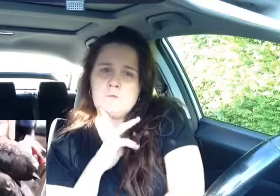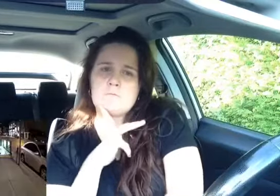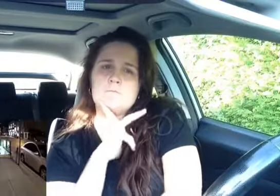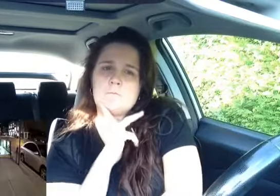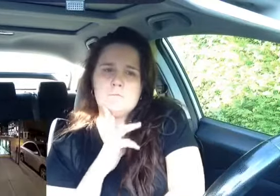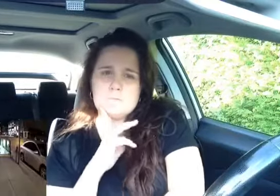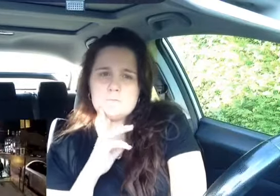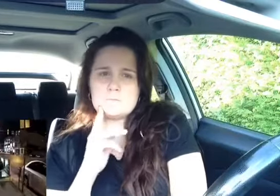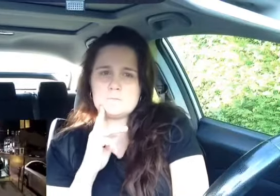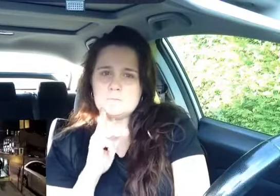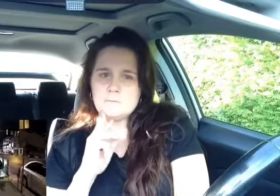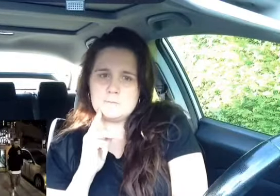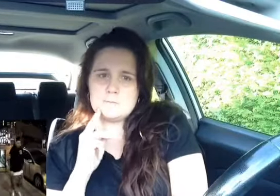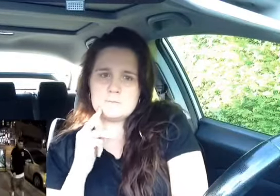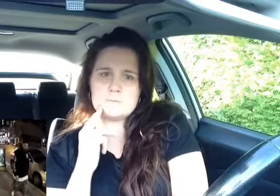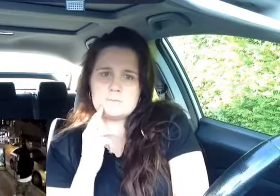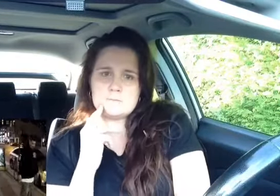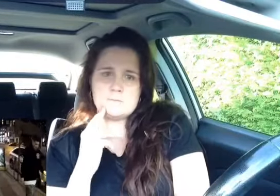it's murder baby